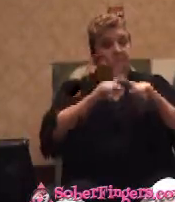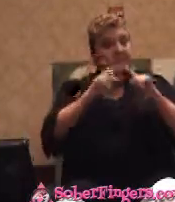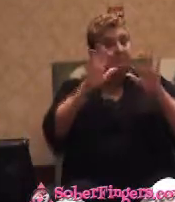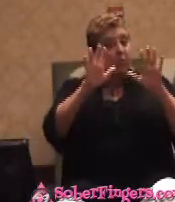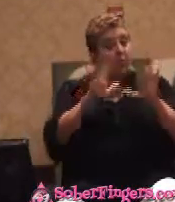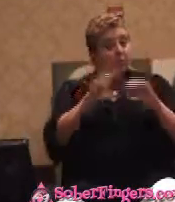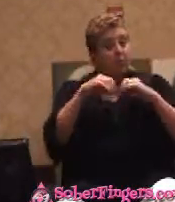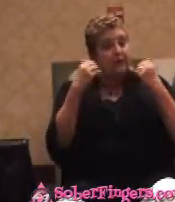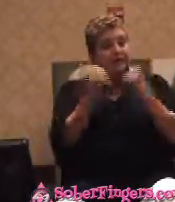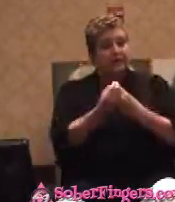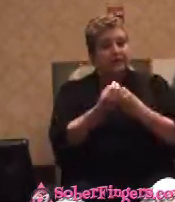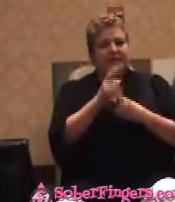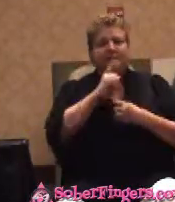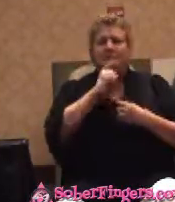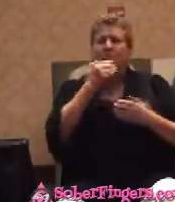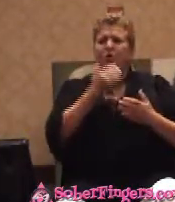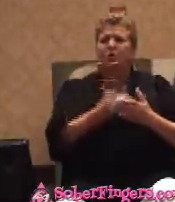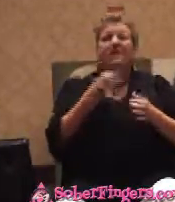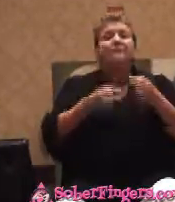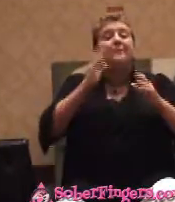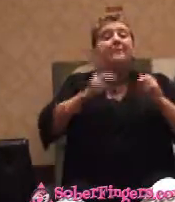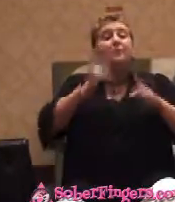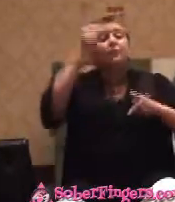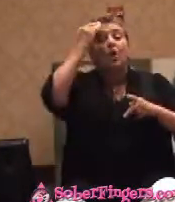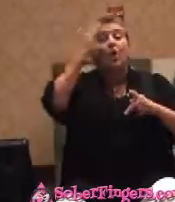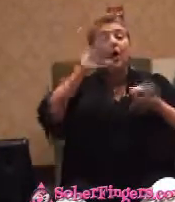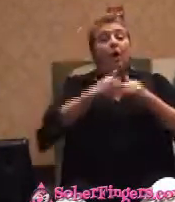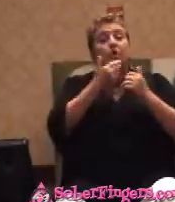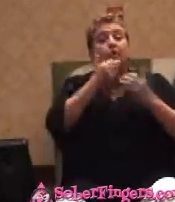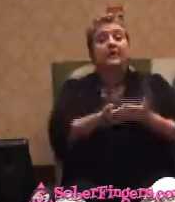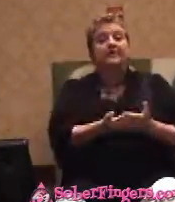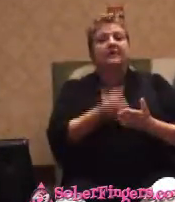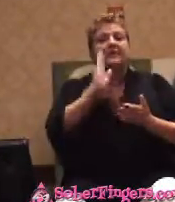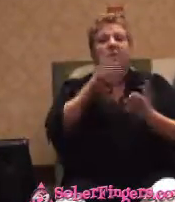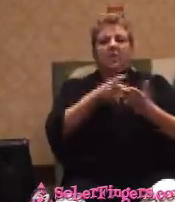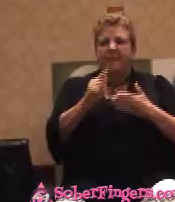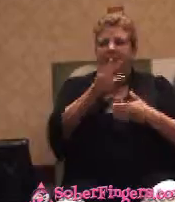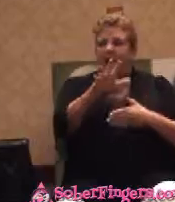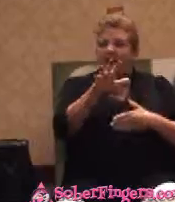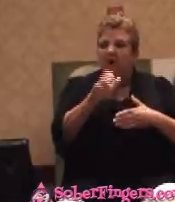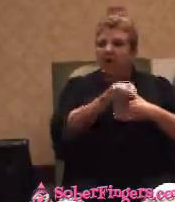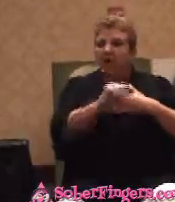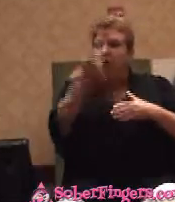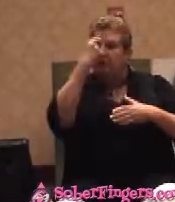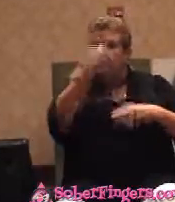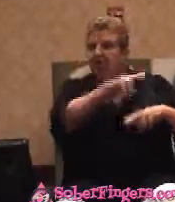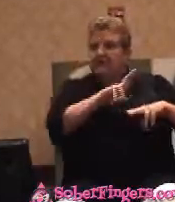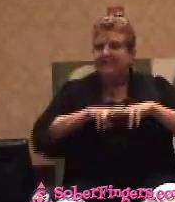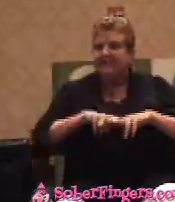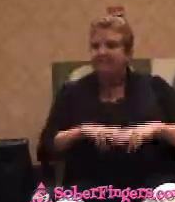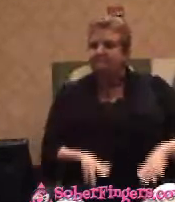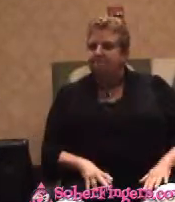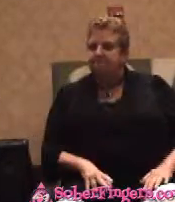It's so good if people knew how good it was that they made $500 for a seat in a meeting. Everyone is welcome.